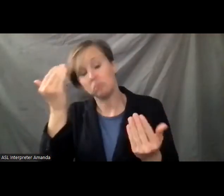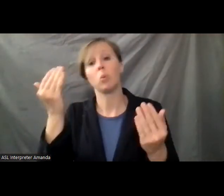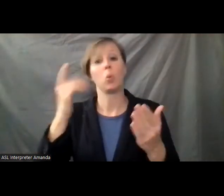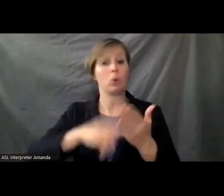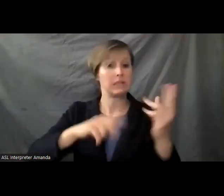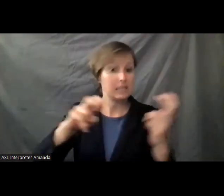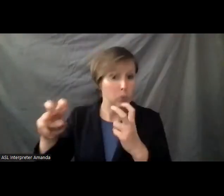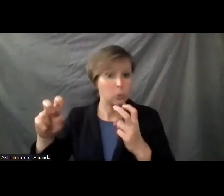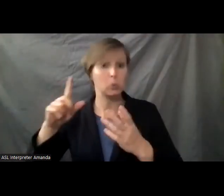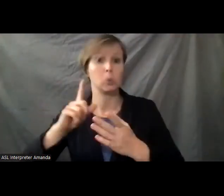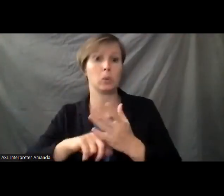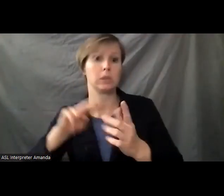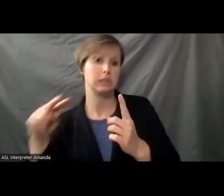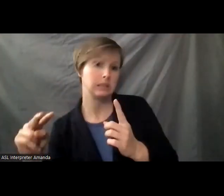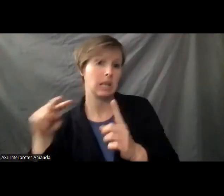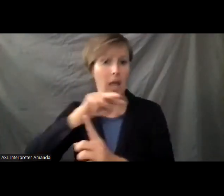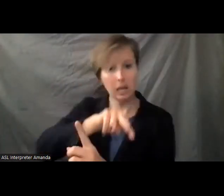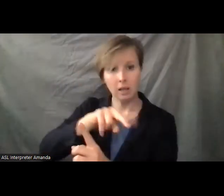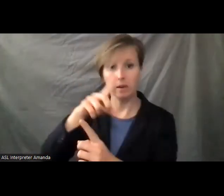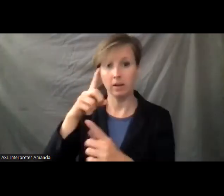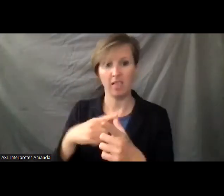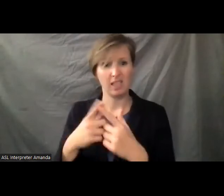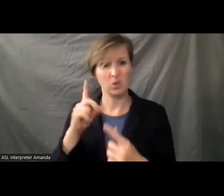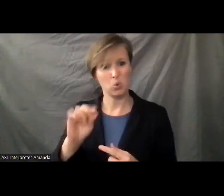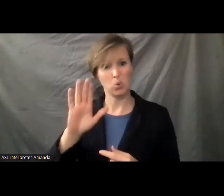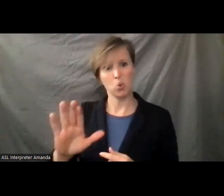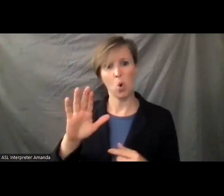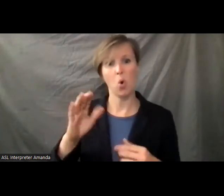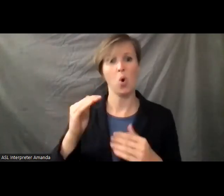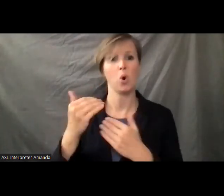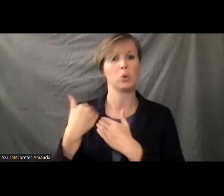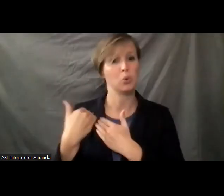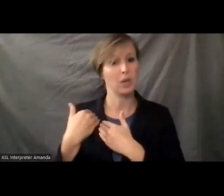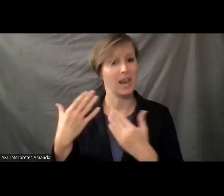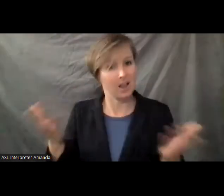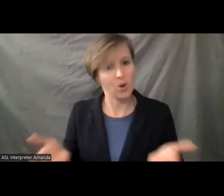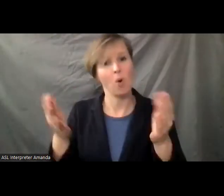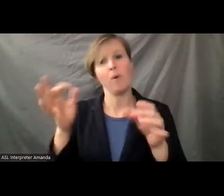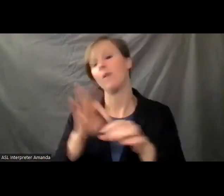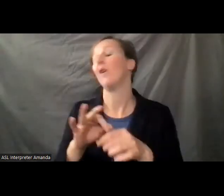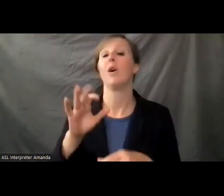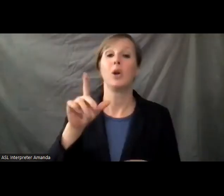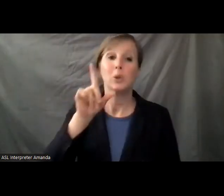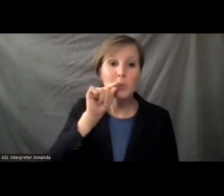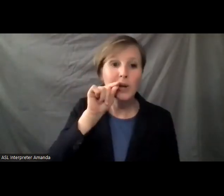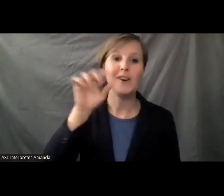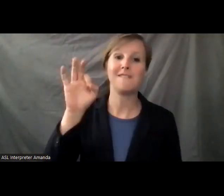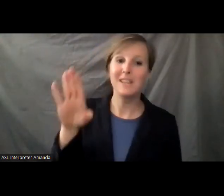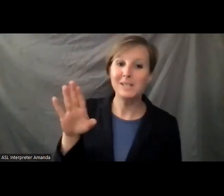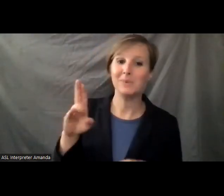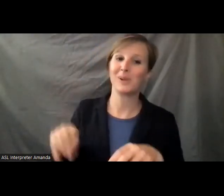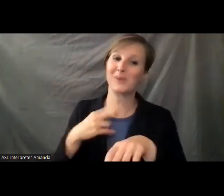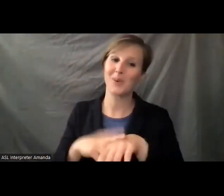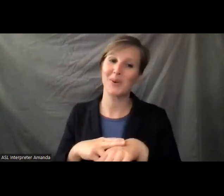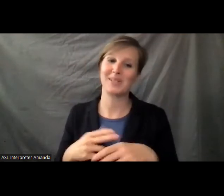stances of people are, and then do your civic duty and go out and vote. So Twitter and Facebook on there too, of course, always happy to have